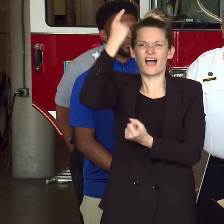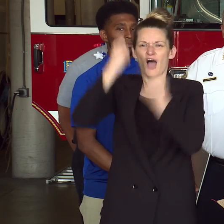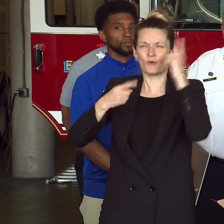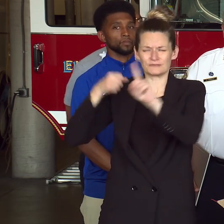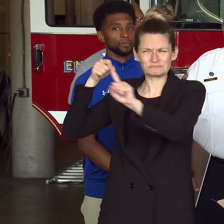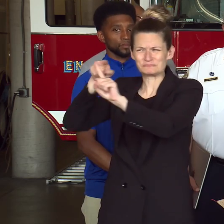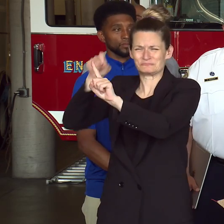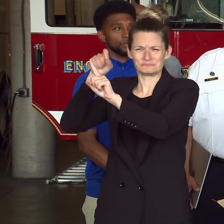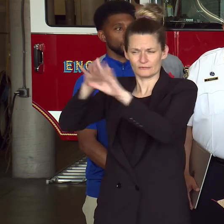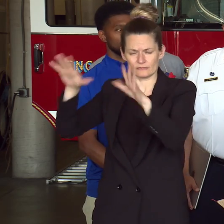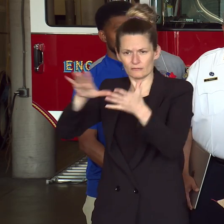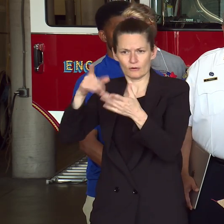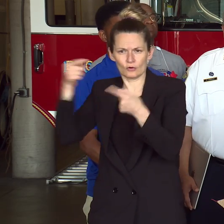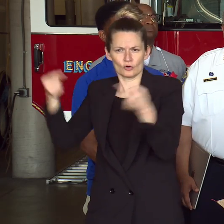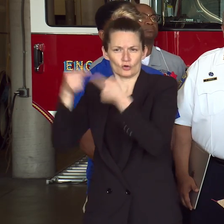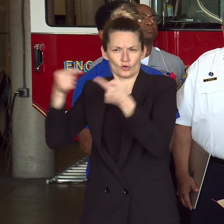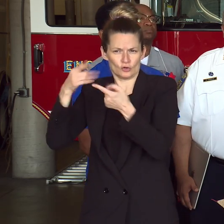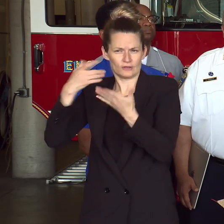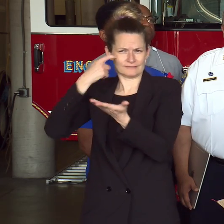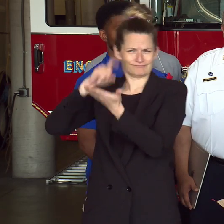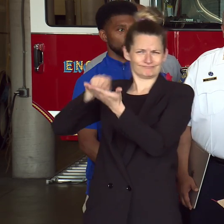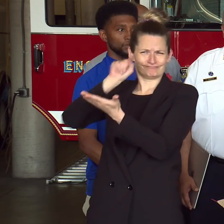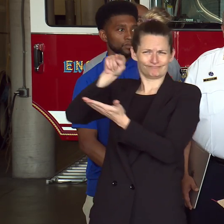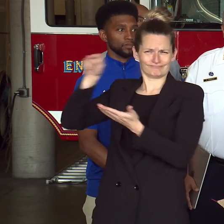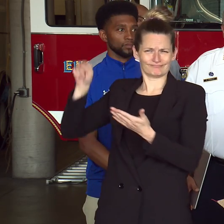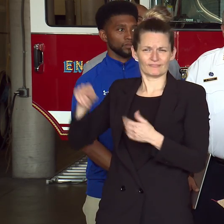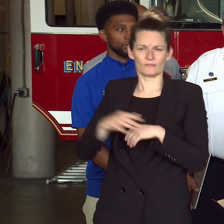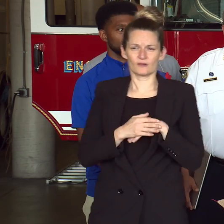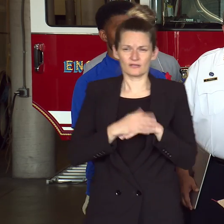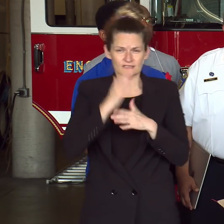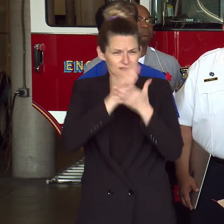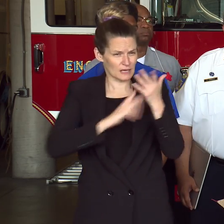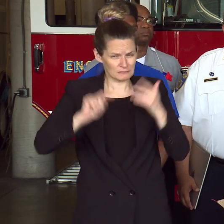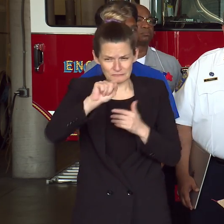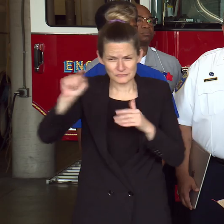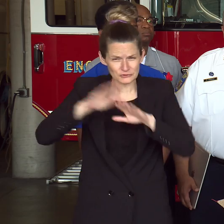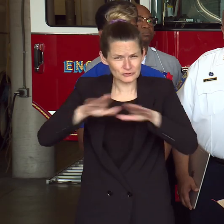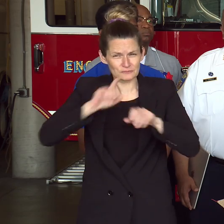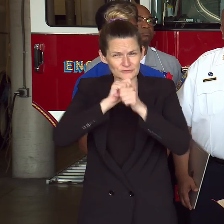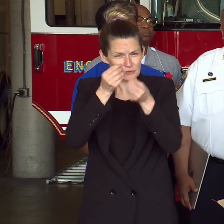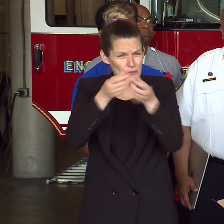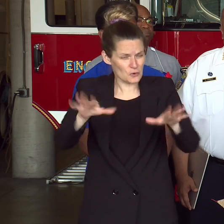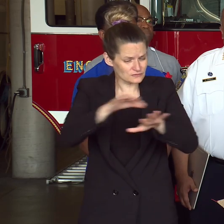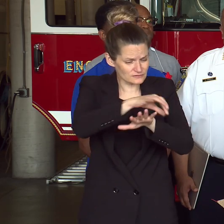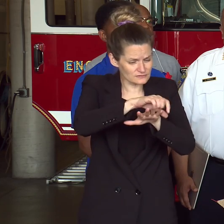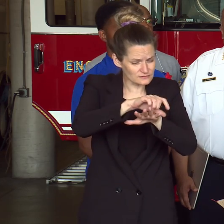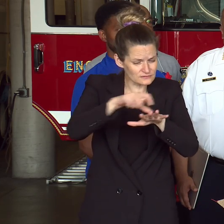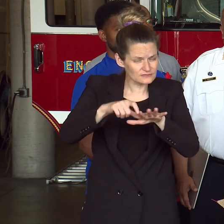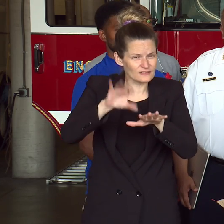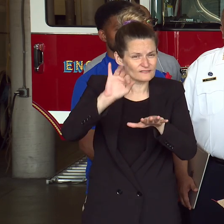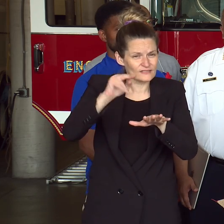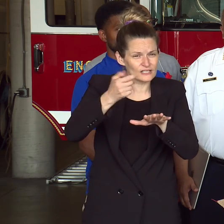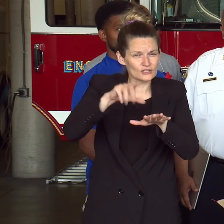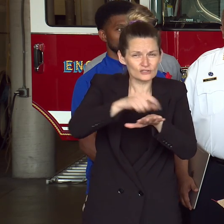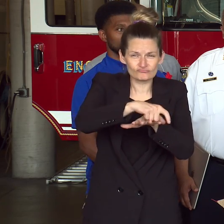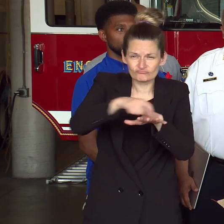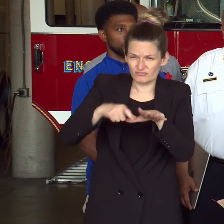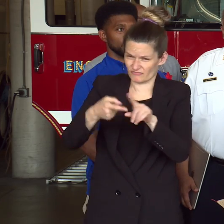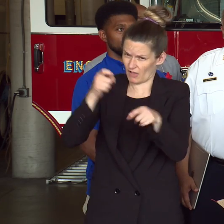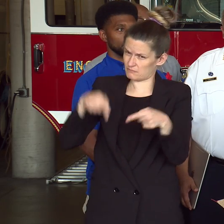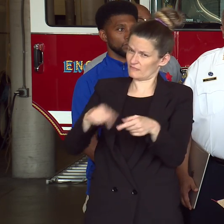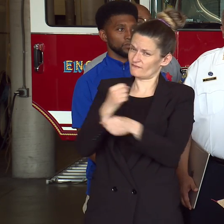of the NFL. Both men lost fingers in fireworks-related accidents, and tragically, even a former Columbus Blue Jacket